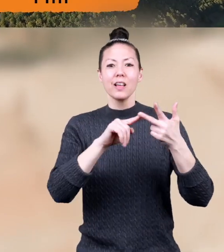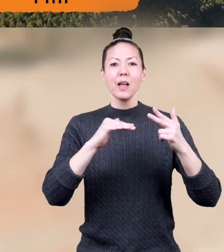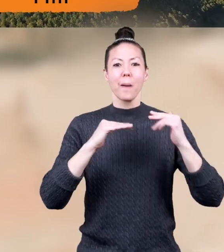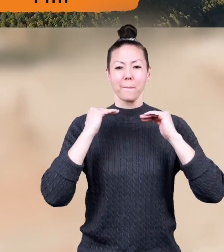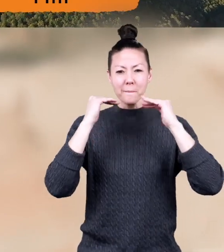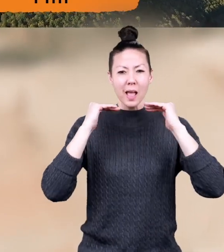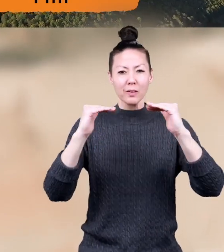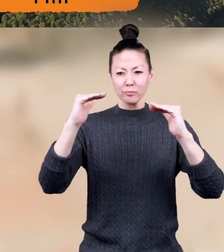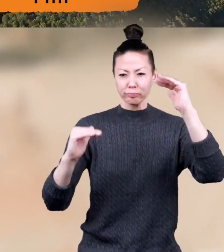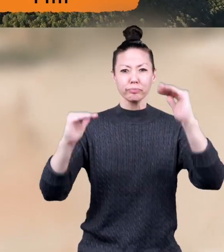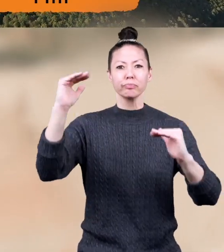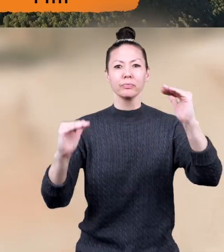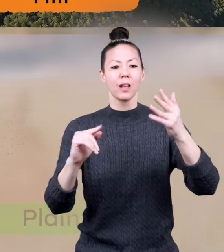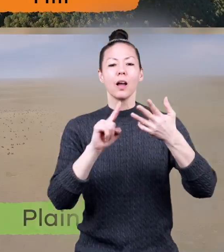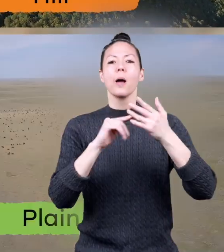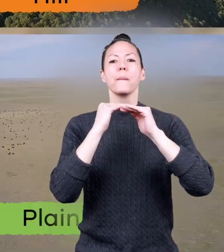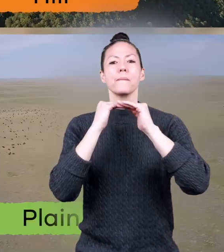plateaus, and plains.